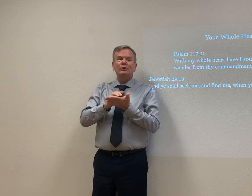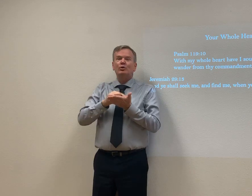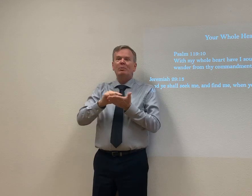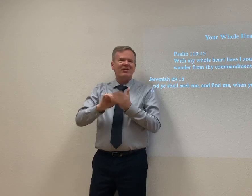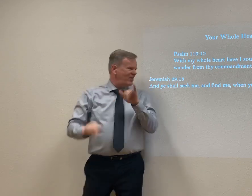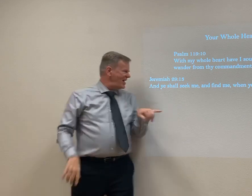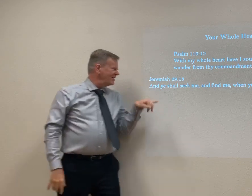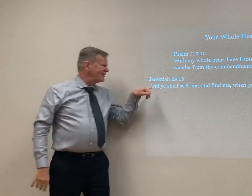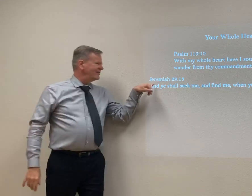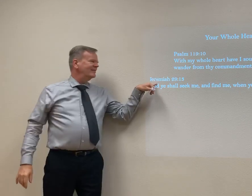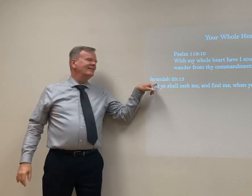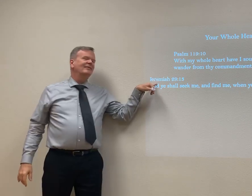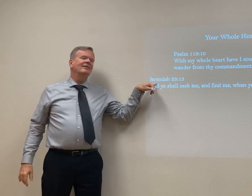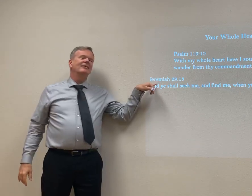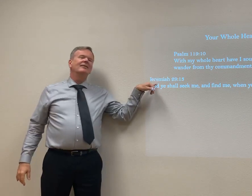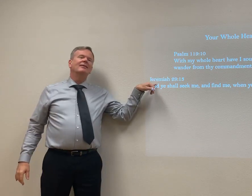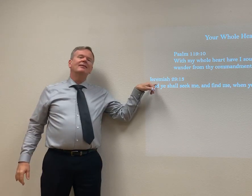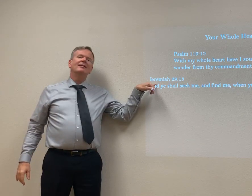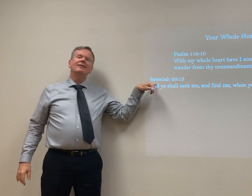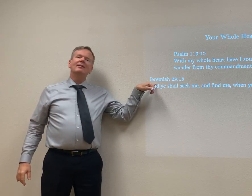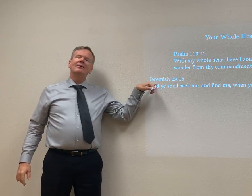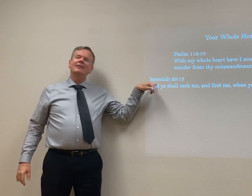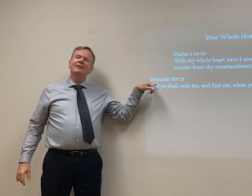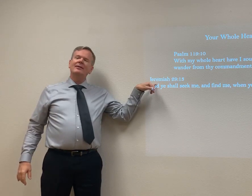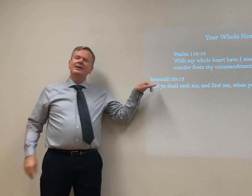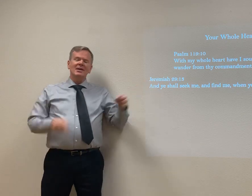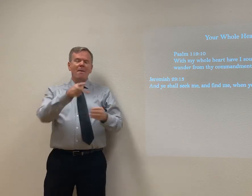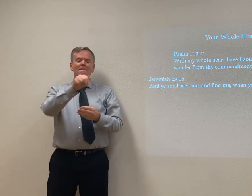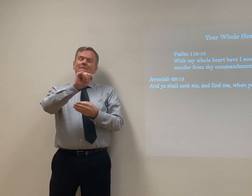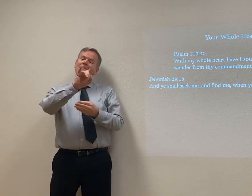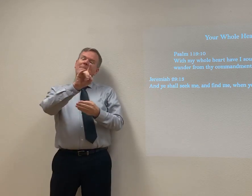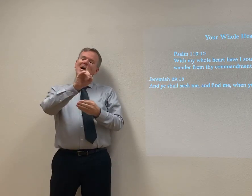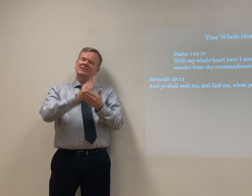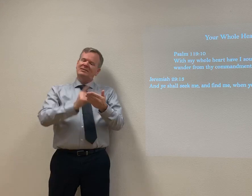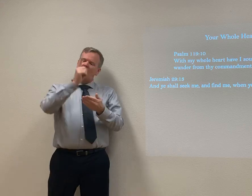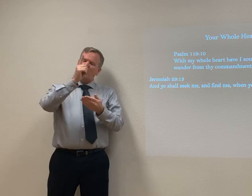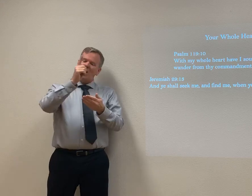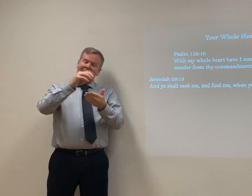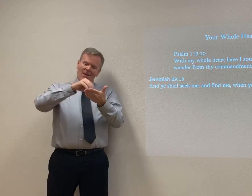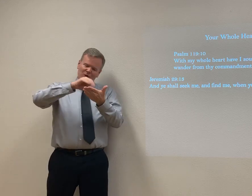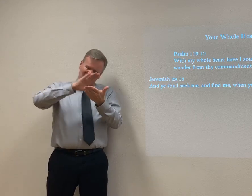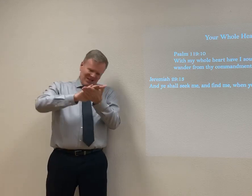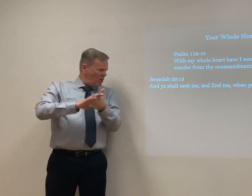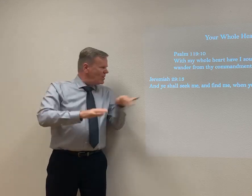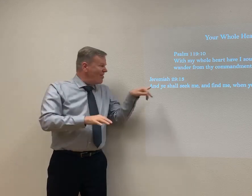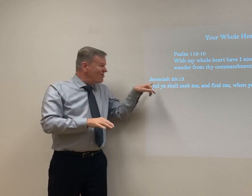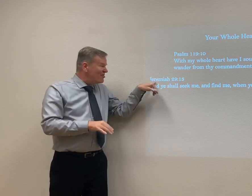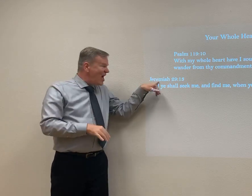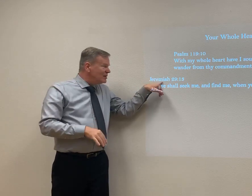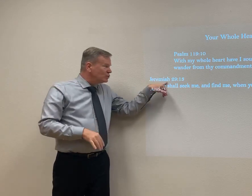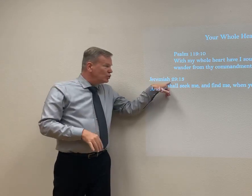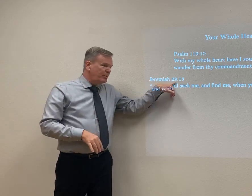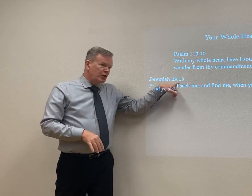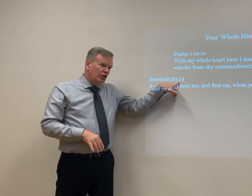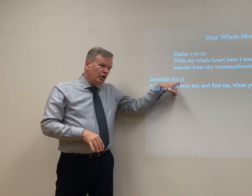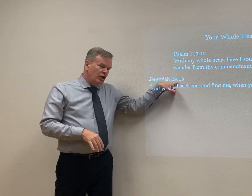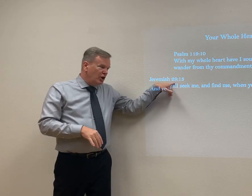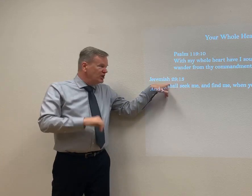Somebody put down this particular verse of Scripture on the bill. Somebody paid. And look at Jeremiah 29, 13.